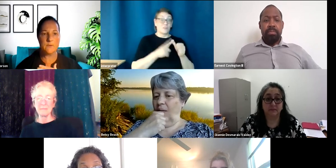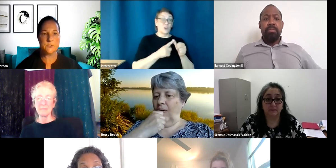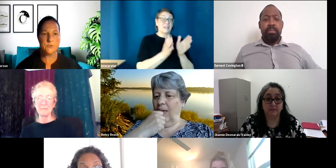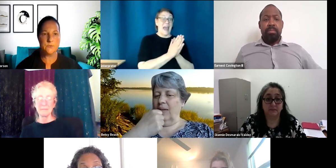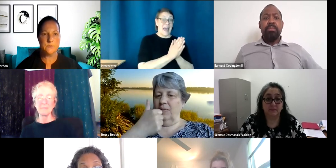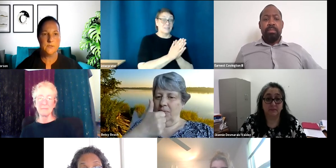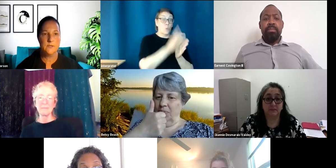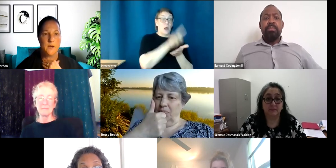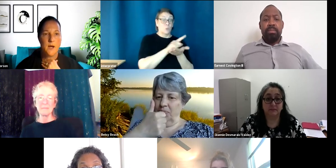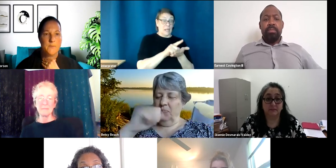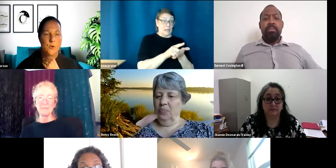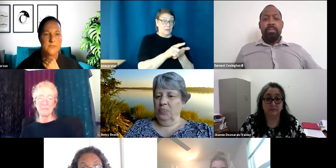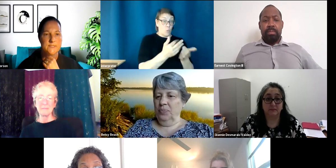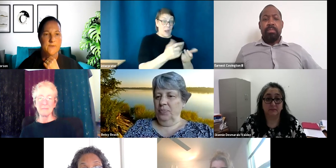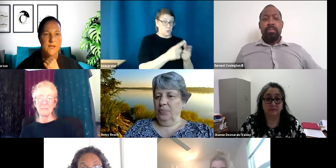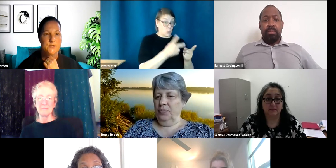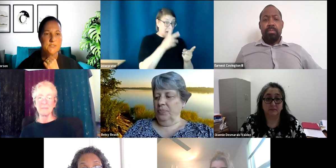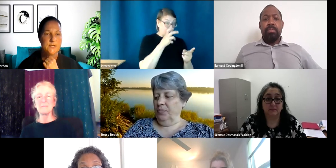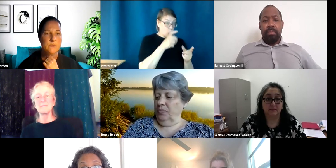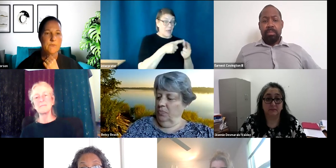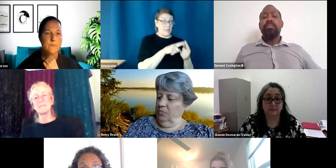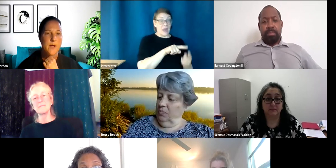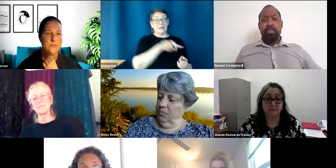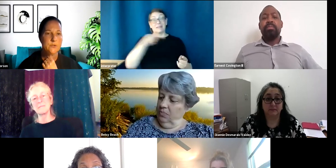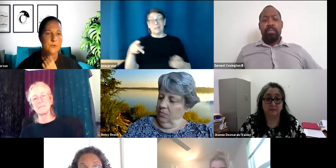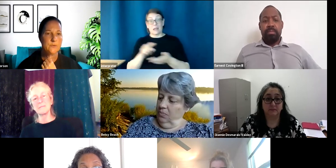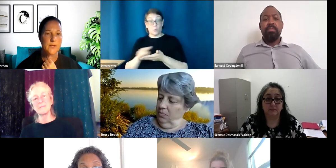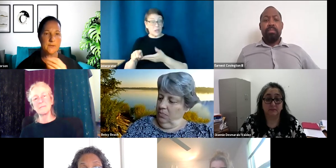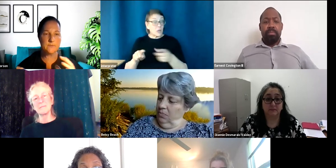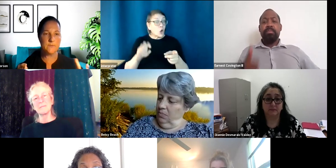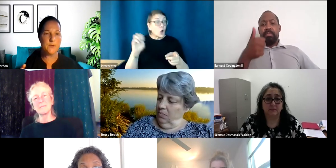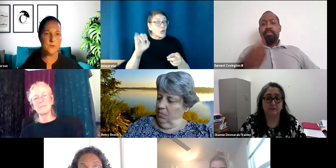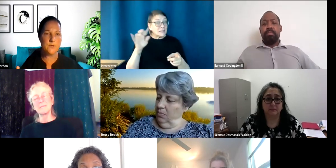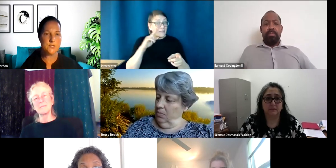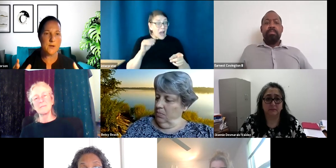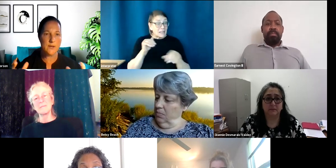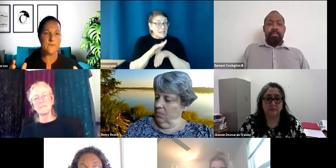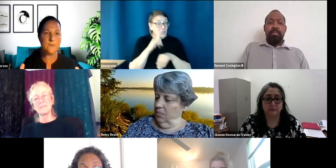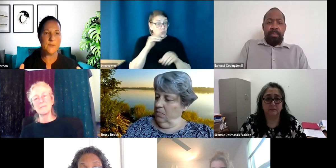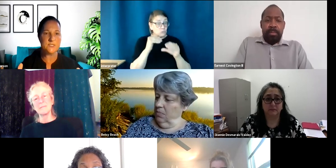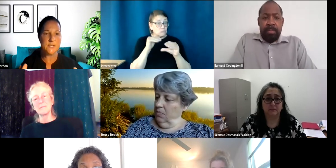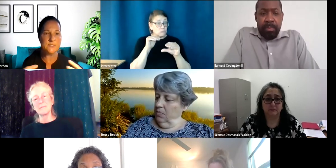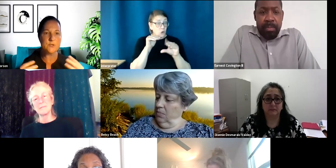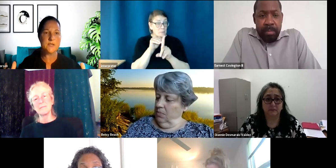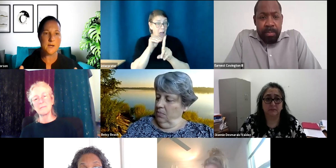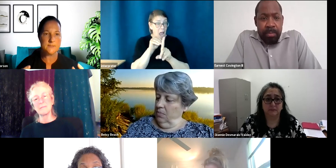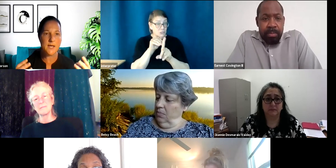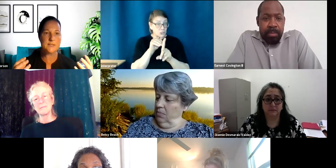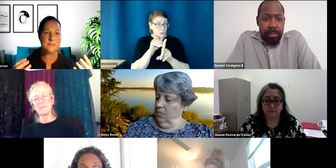round two. Um, Ernest, if I just send you a reminder that maybe you can reach out. And if everybody just sends those contacts